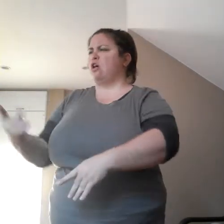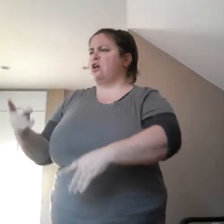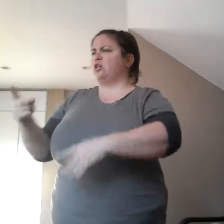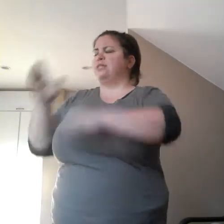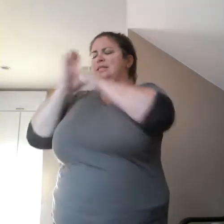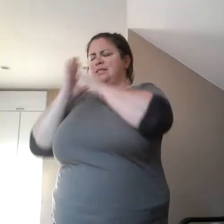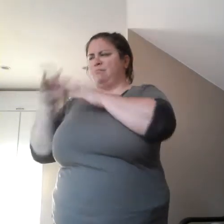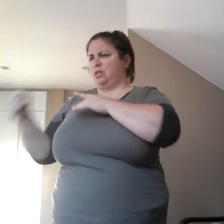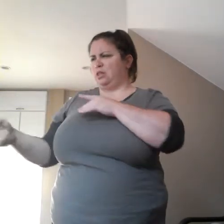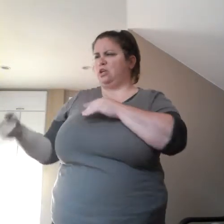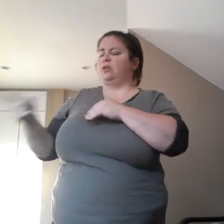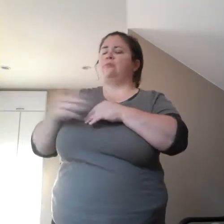when he arrived in the morning.